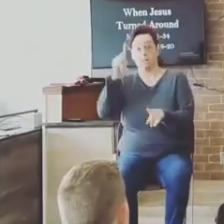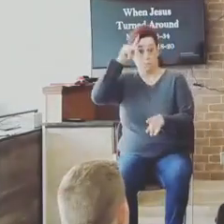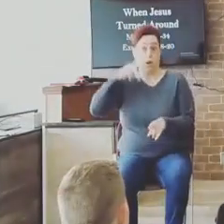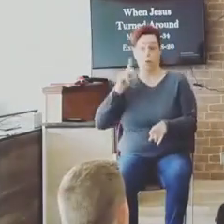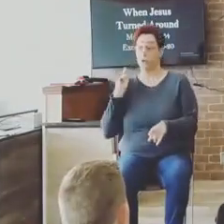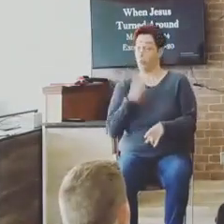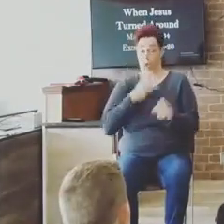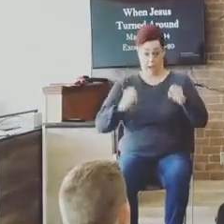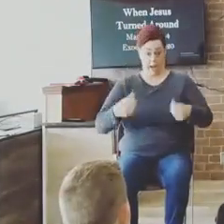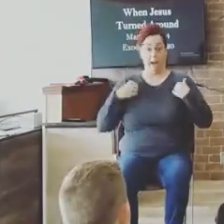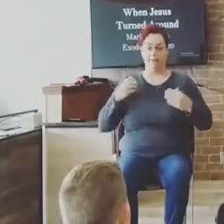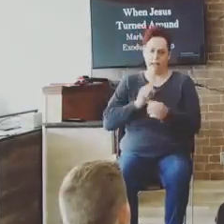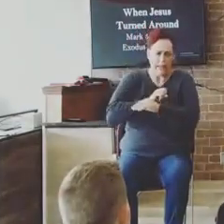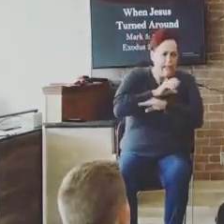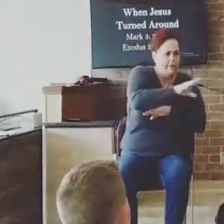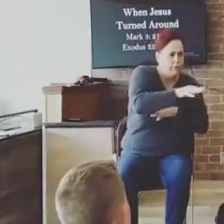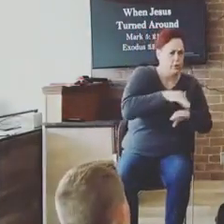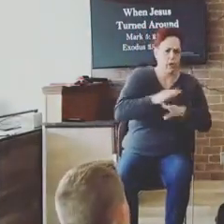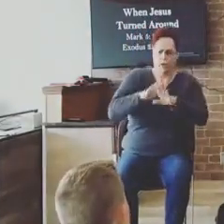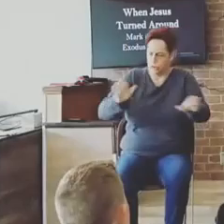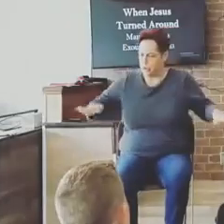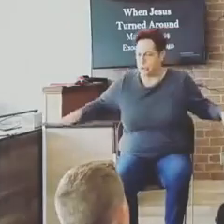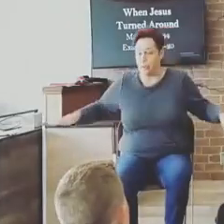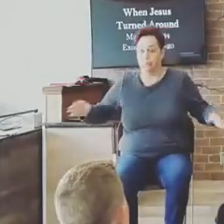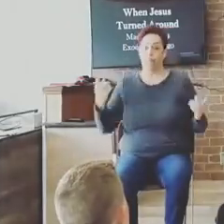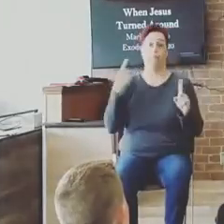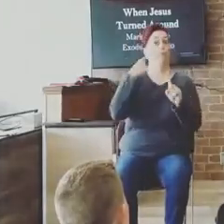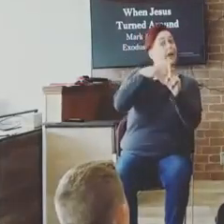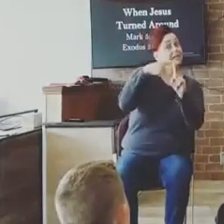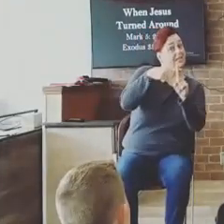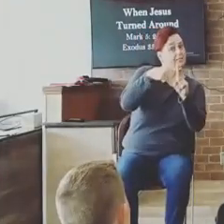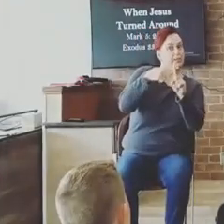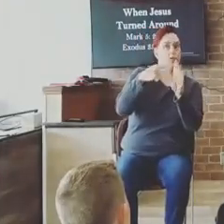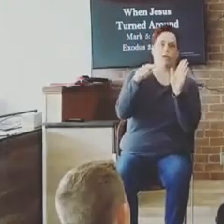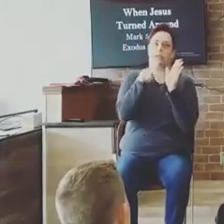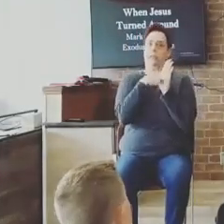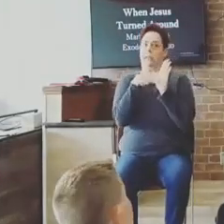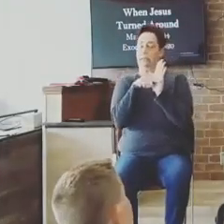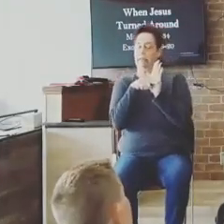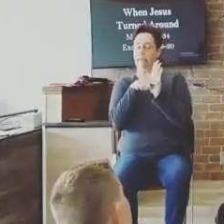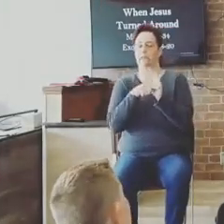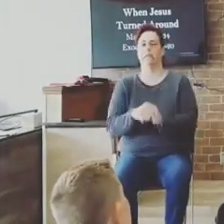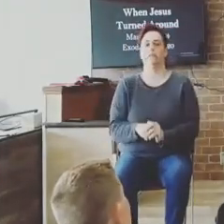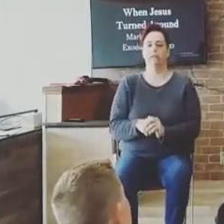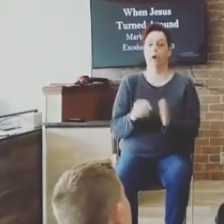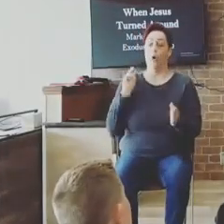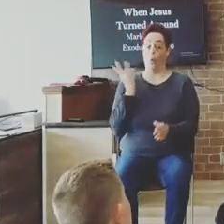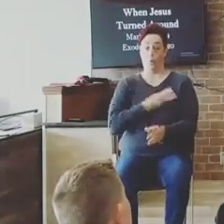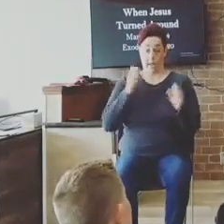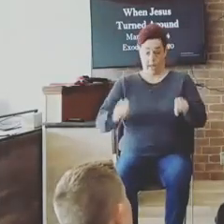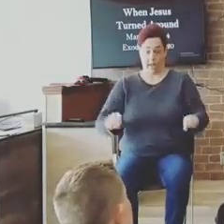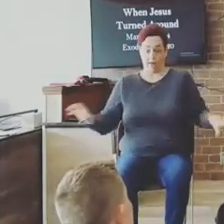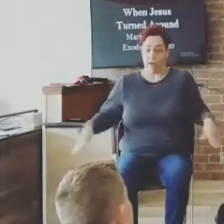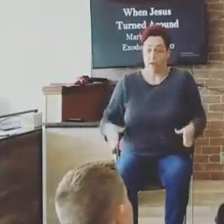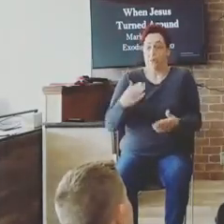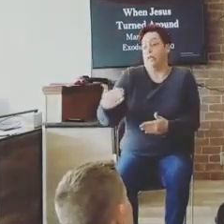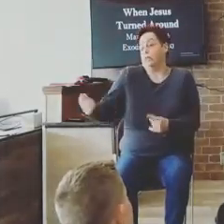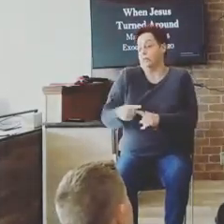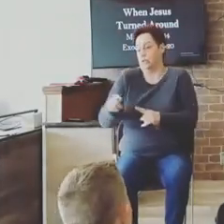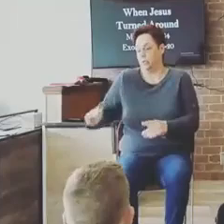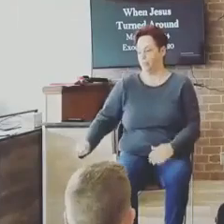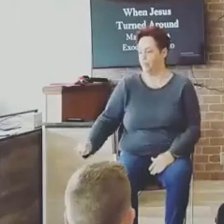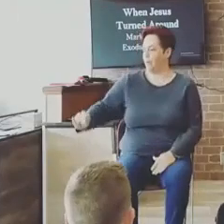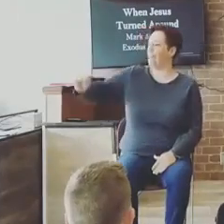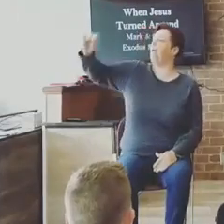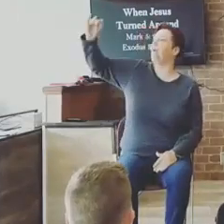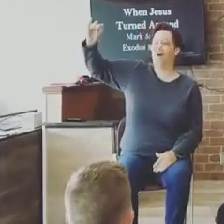our children in a positive or negative way. We can do things that will build our kids up, or we